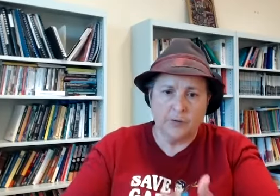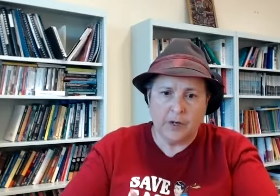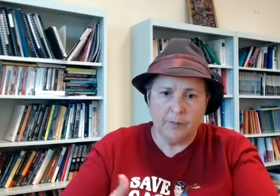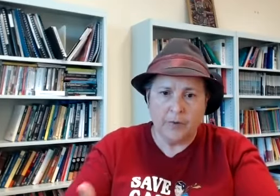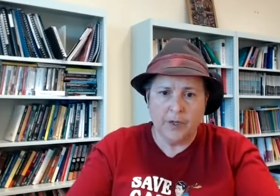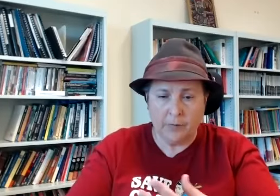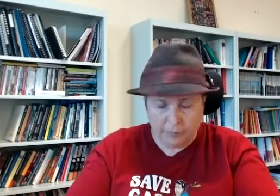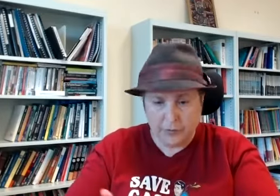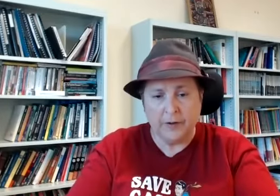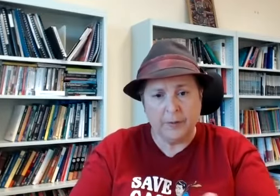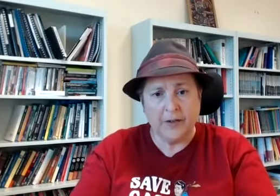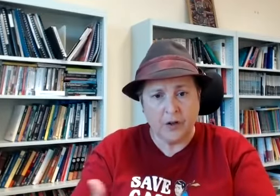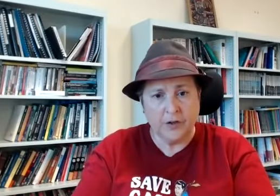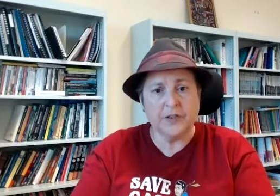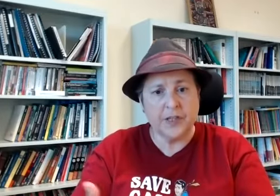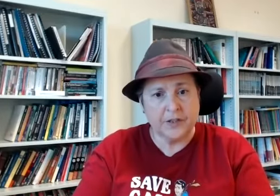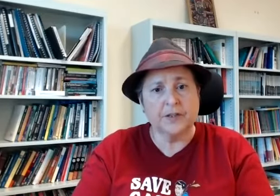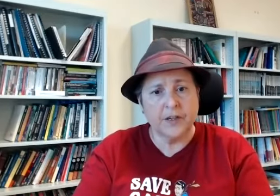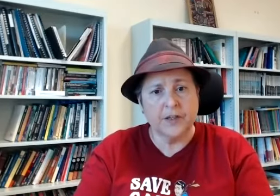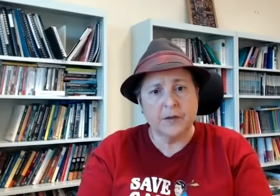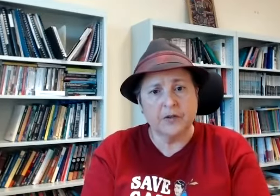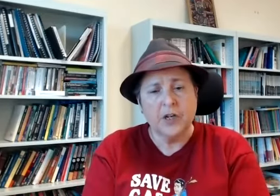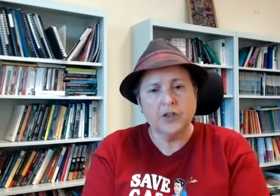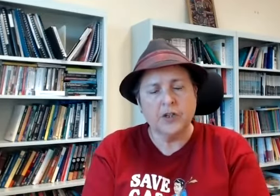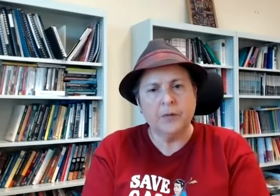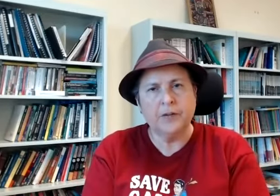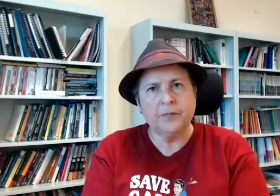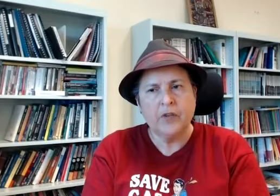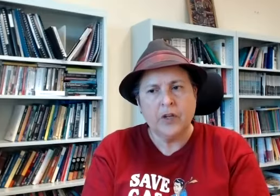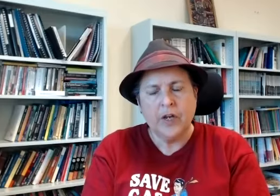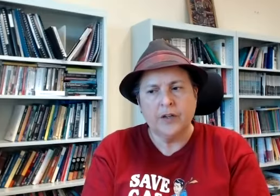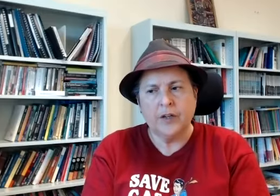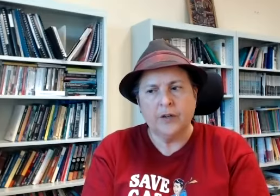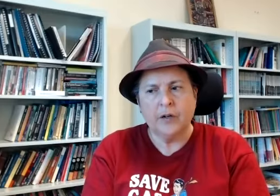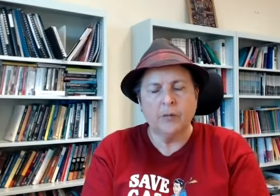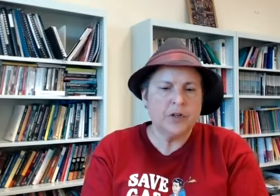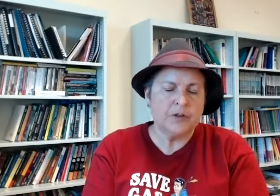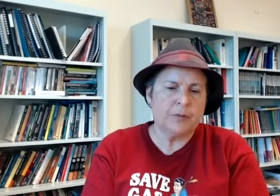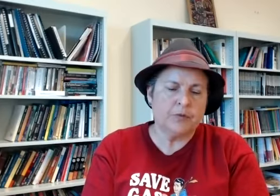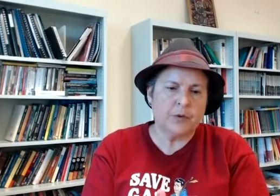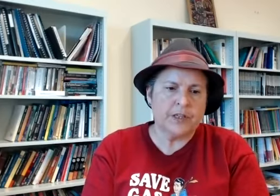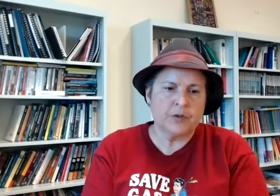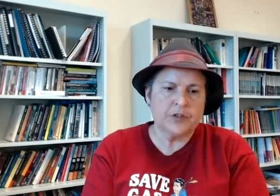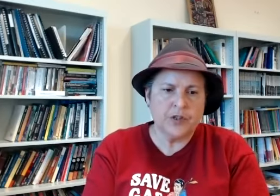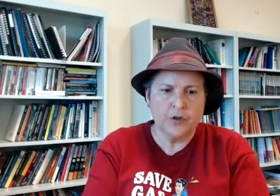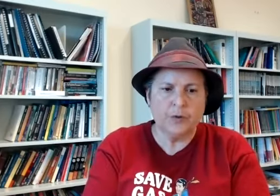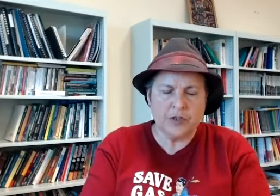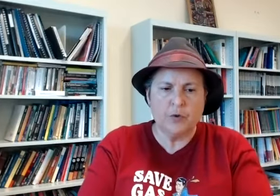um are now developing other kinds of skits and things that i mean and and i'm not necessarily directing this question to you but just more